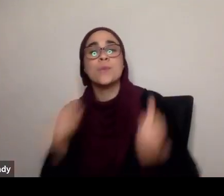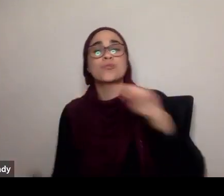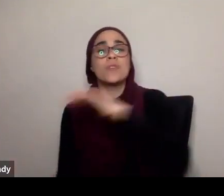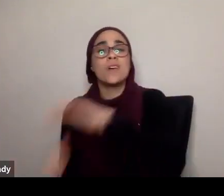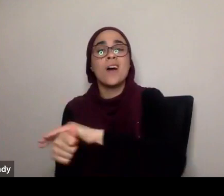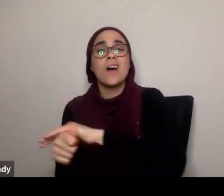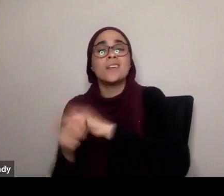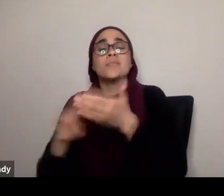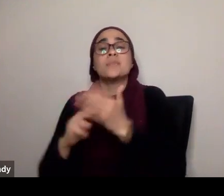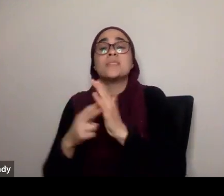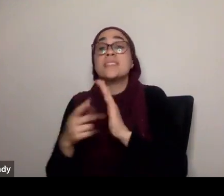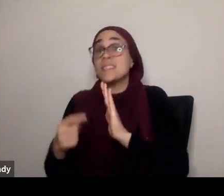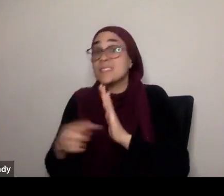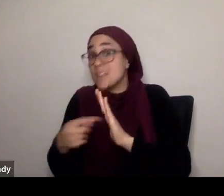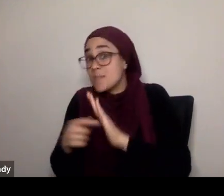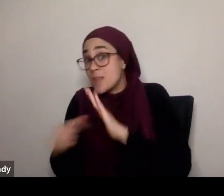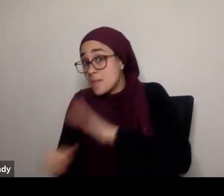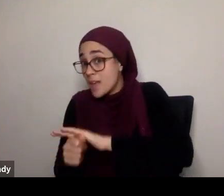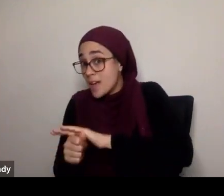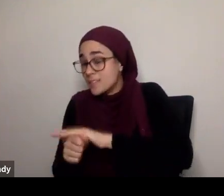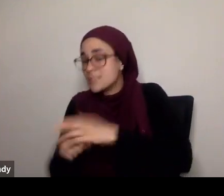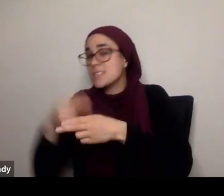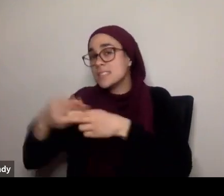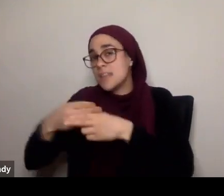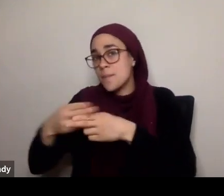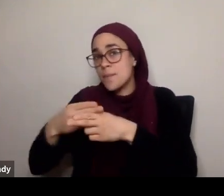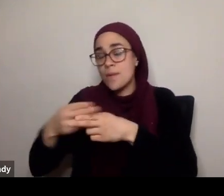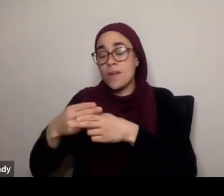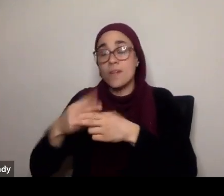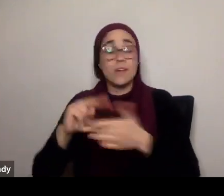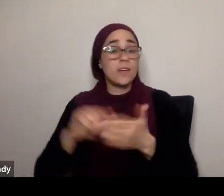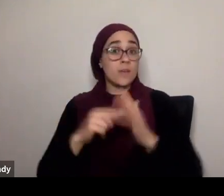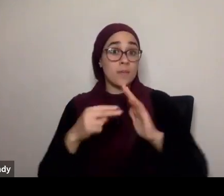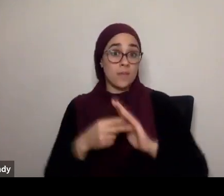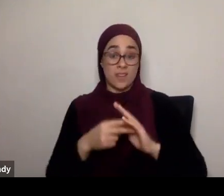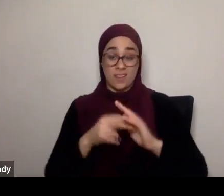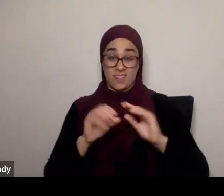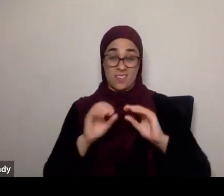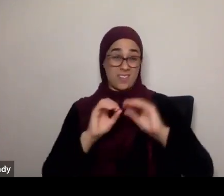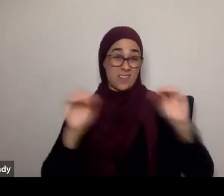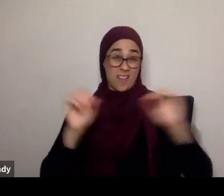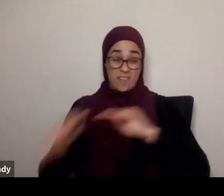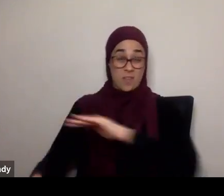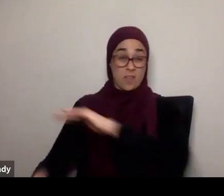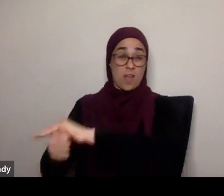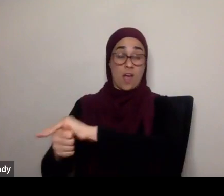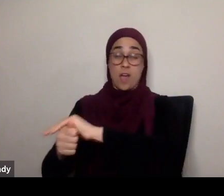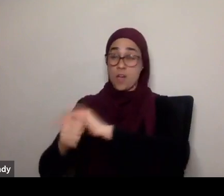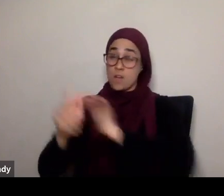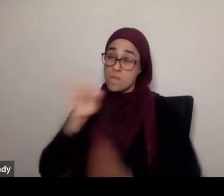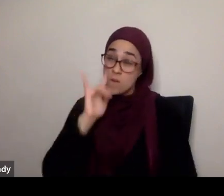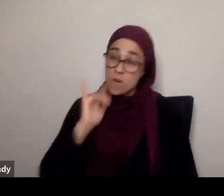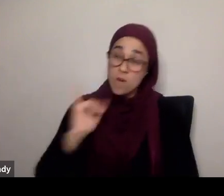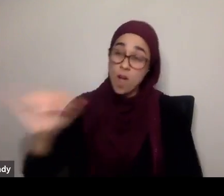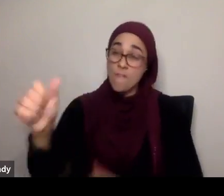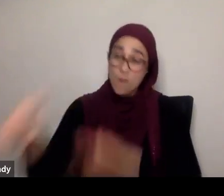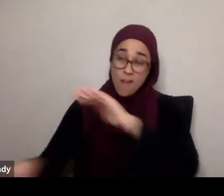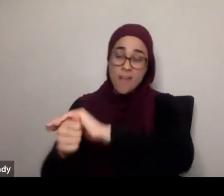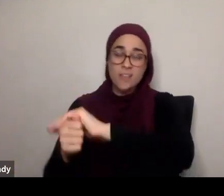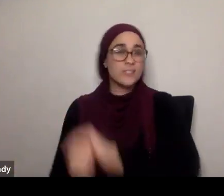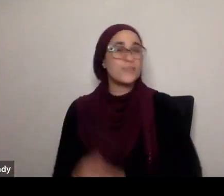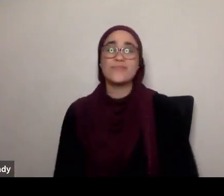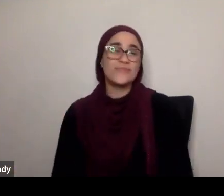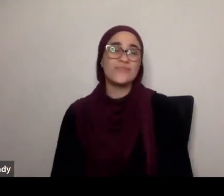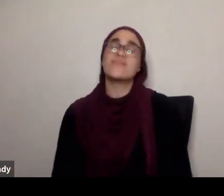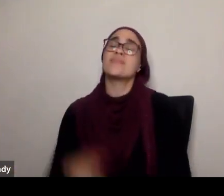which hides, that which hides temporarily, which means nothing, that is hidden, will forever remain hidden, whatever is hidden, Allah subhanahu